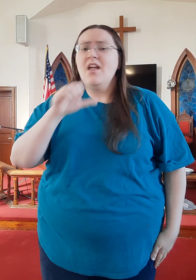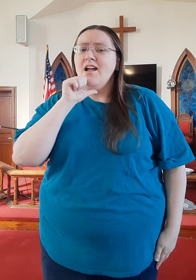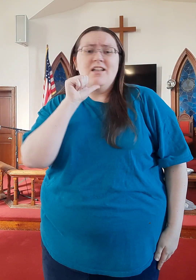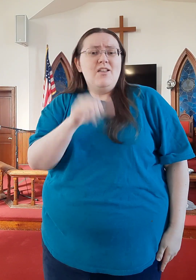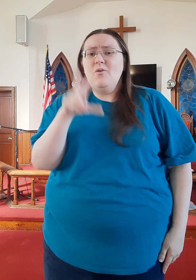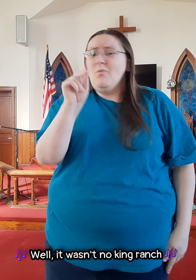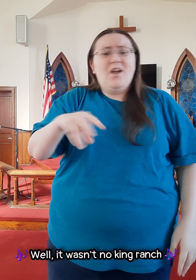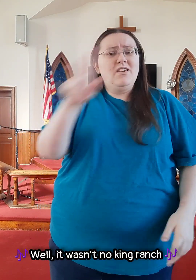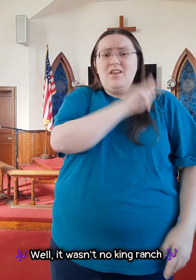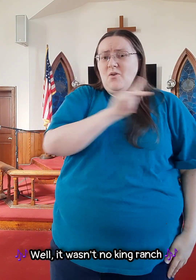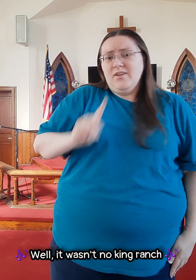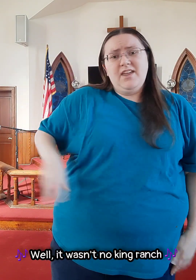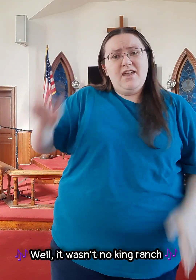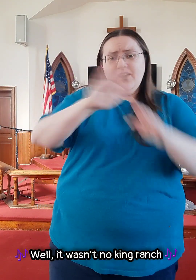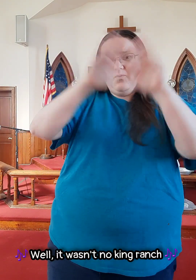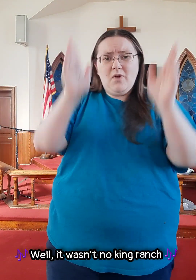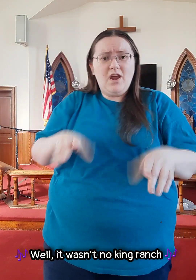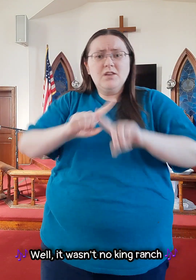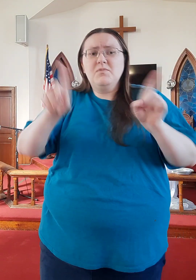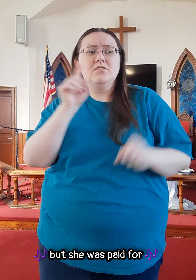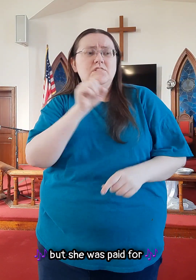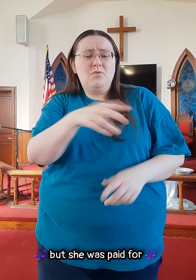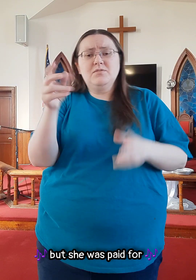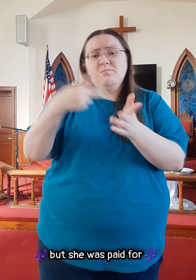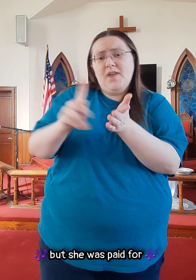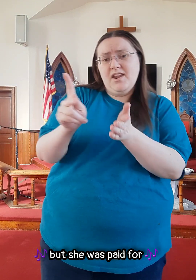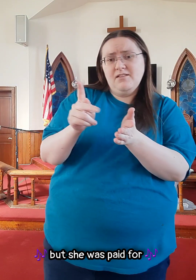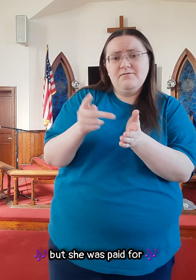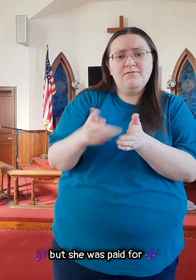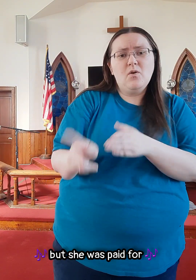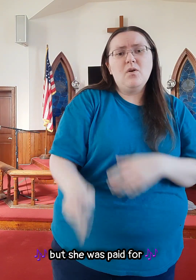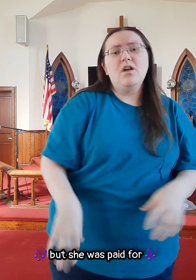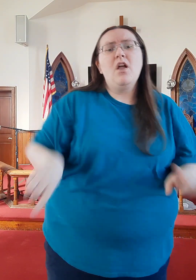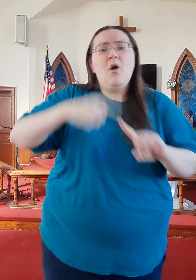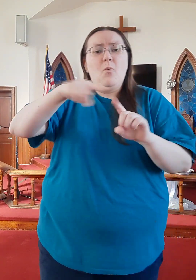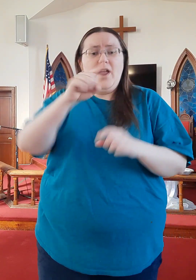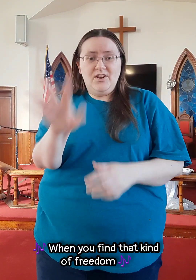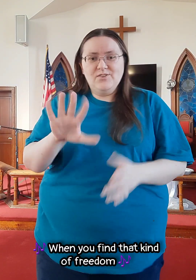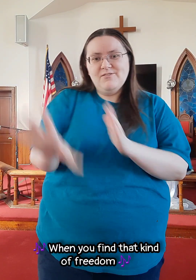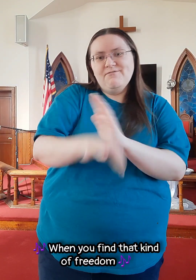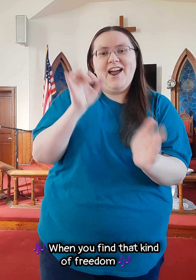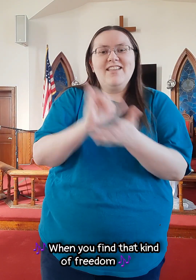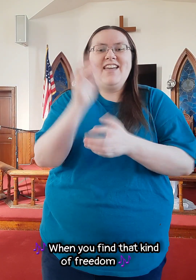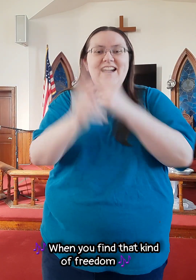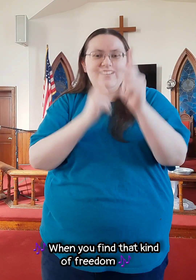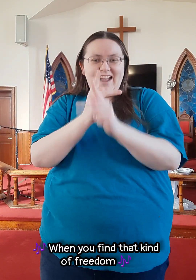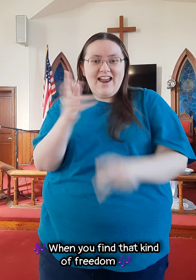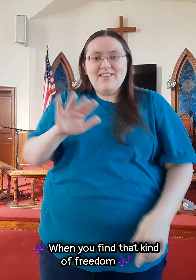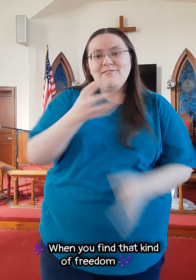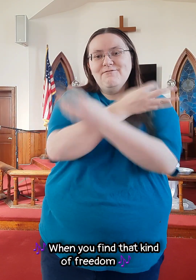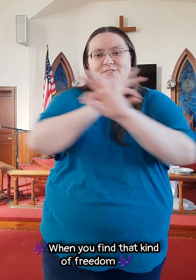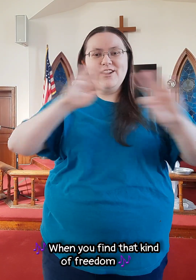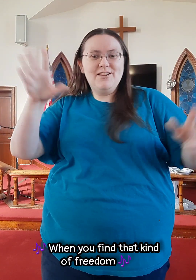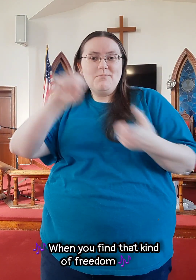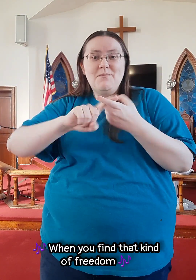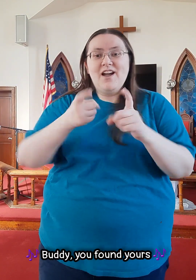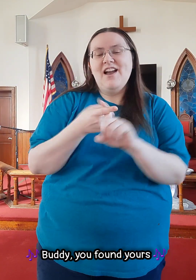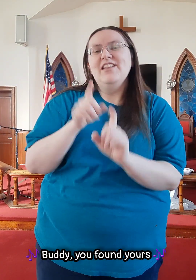Well, there wasn't no king ranch, but she was paid for When you find that kind of freedom, buddy,